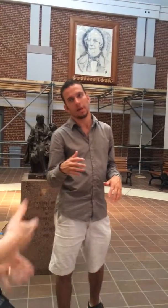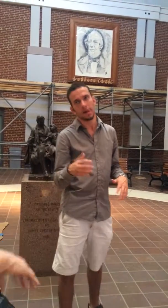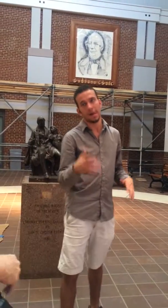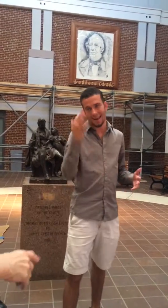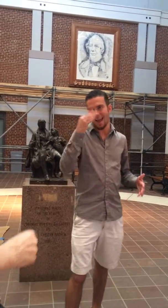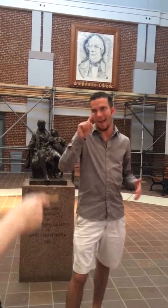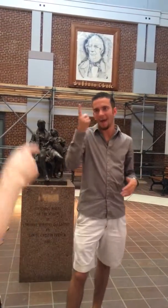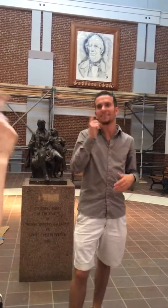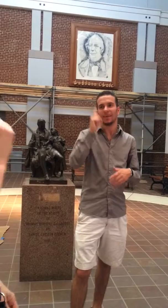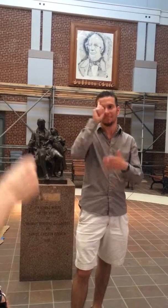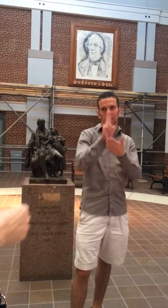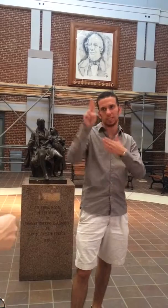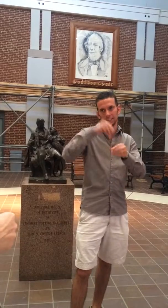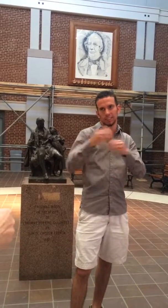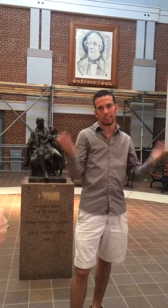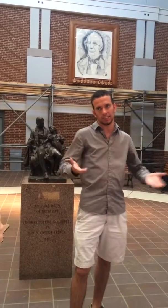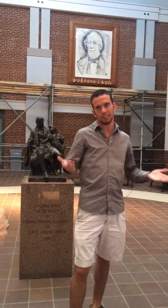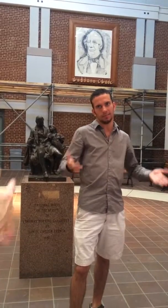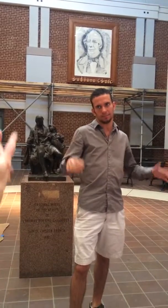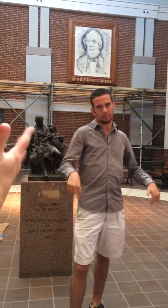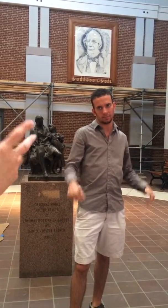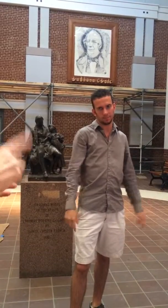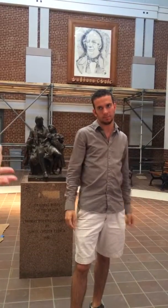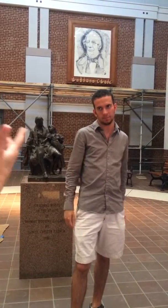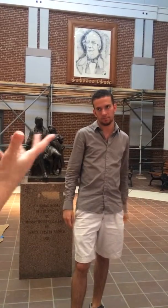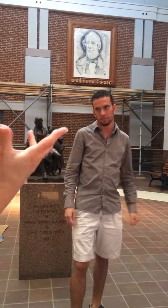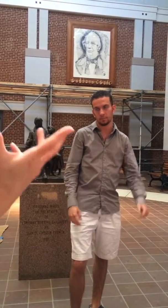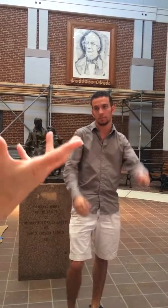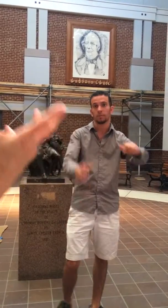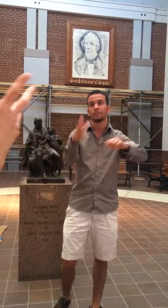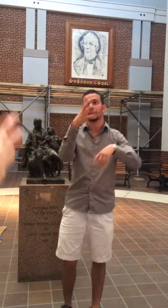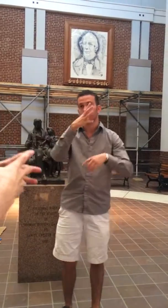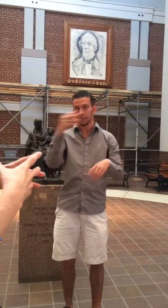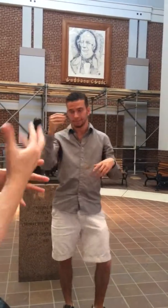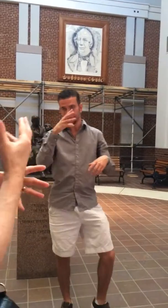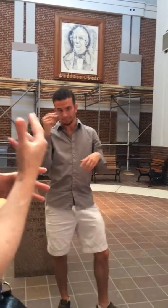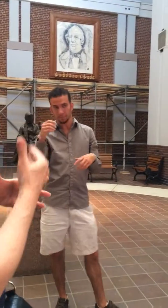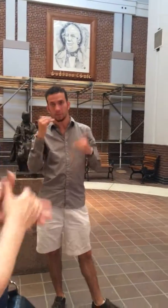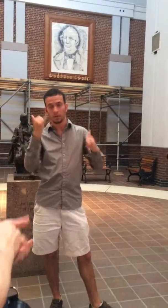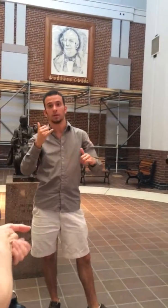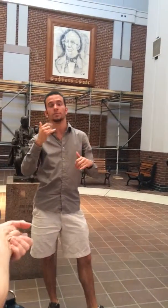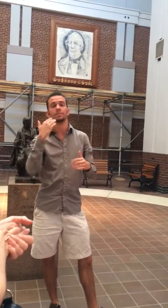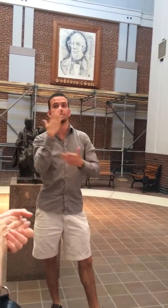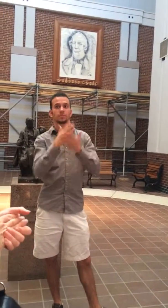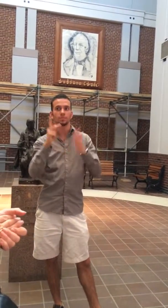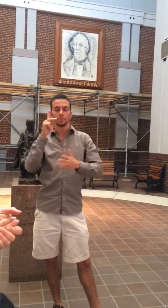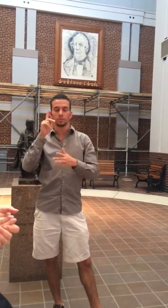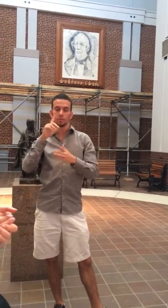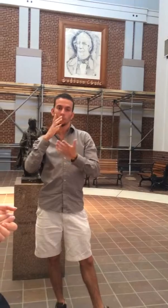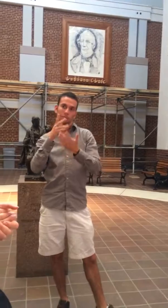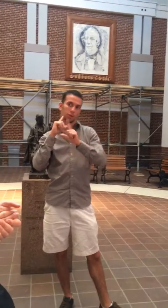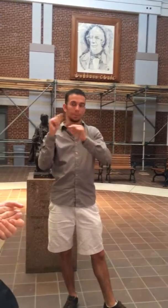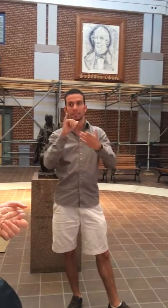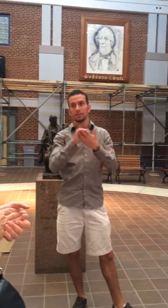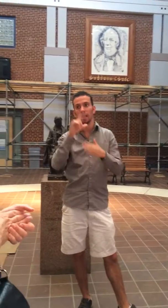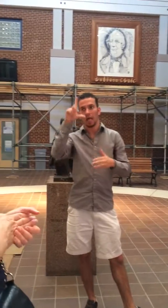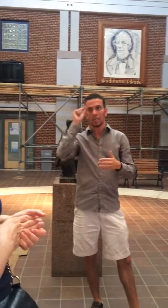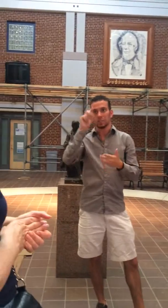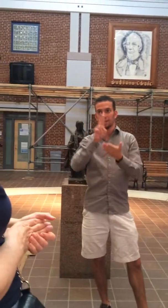at Gallaudet. And that's because, you know, they think that's the reason why we have more international students here than other